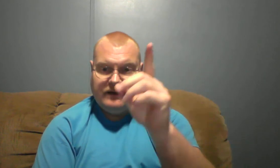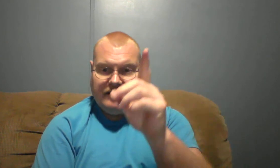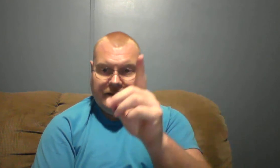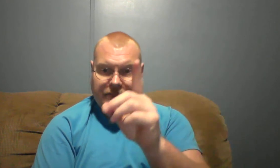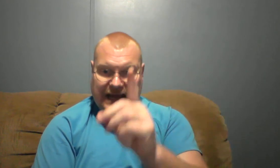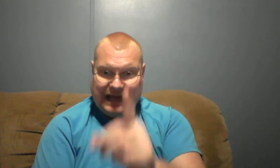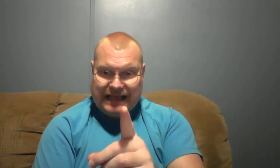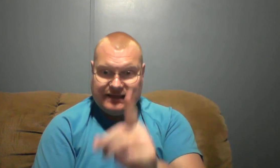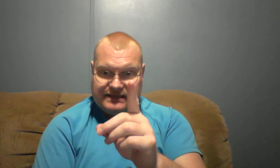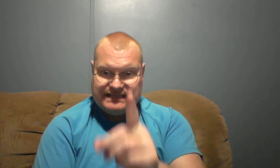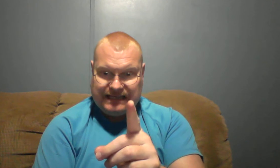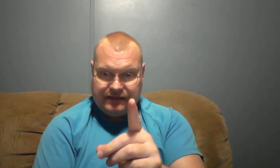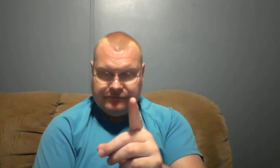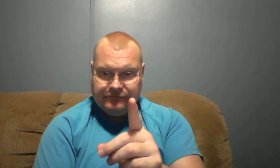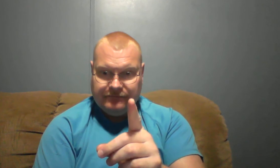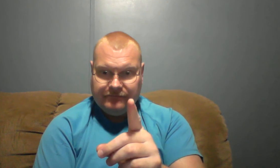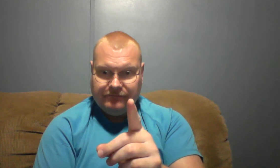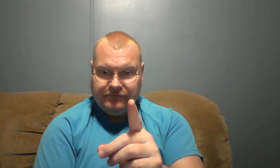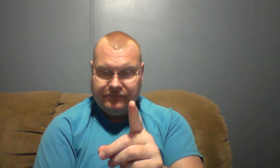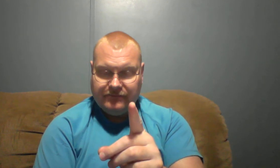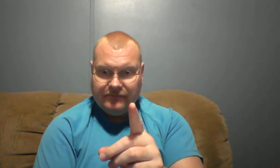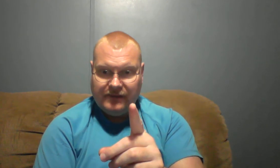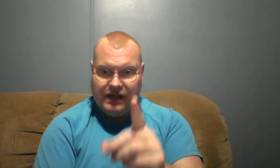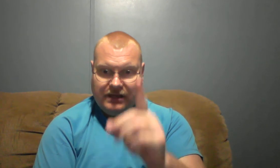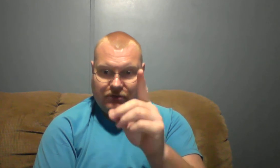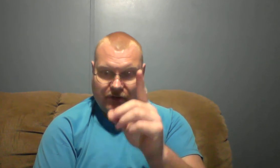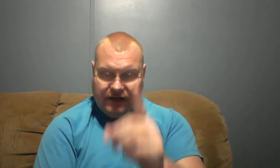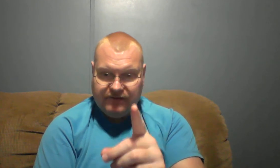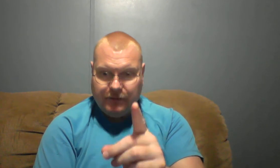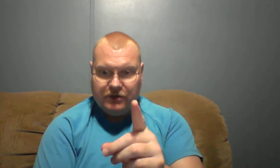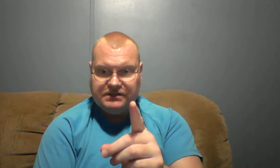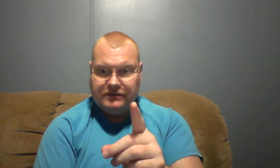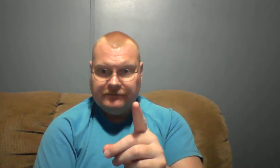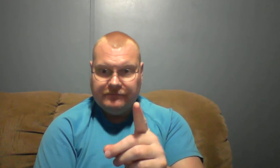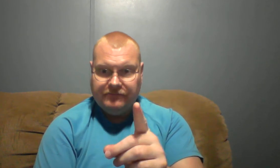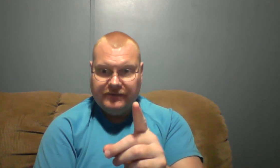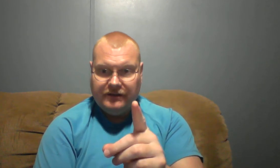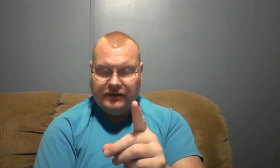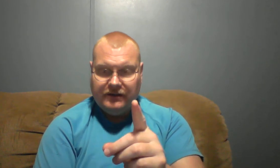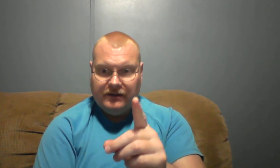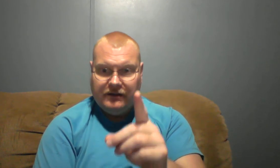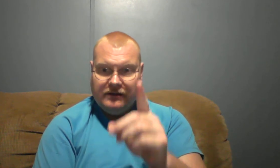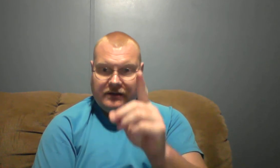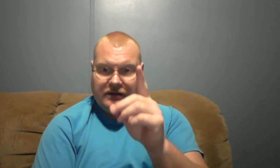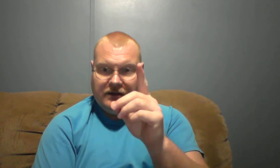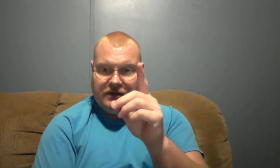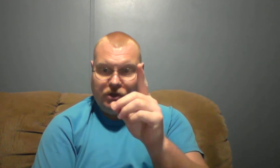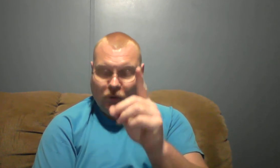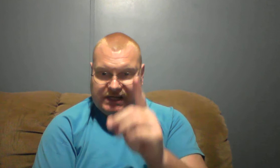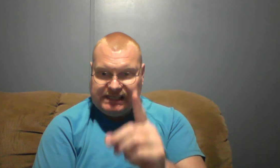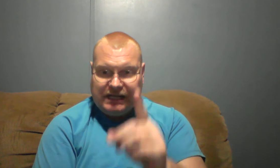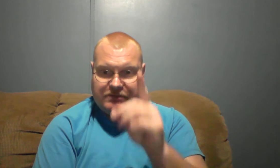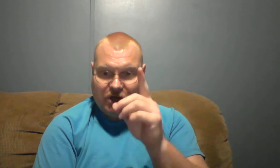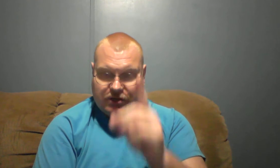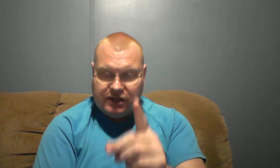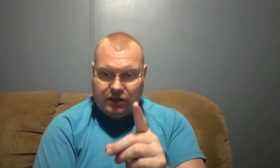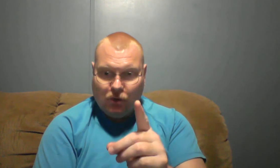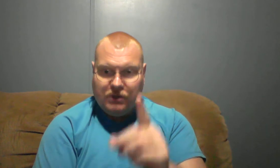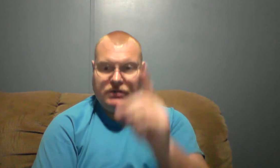but I hate the sin. You love the person. You want to see them turn to the Lord. want